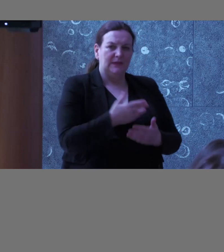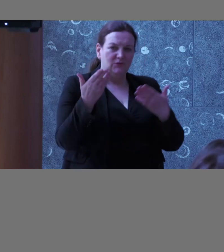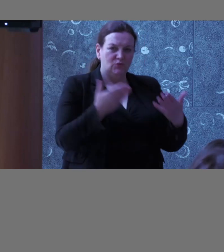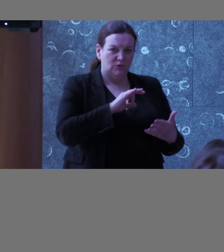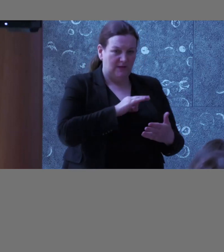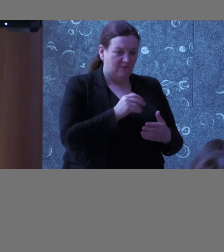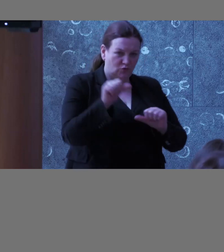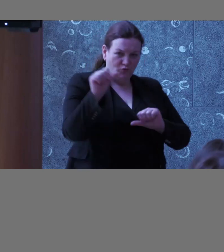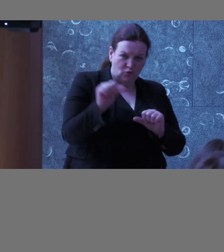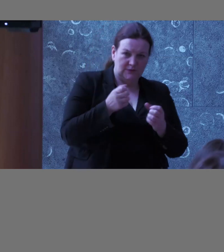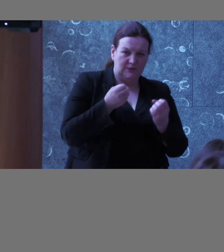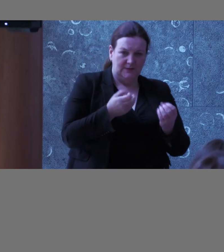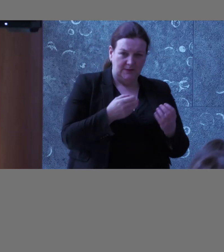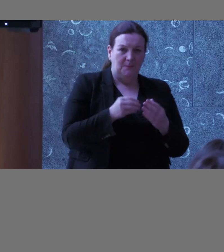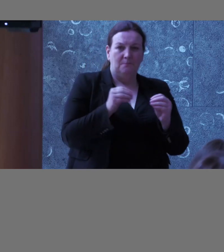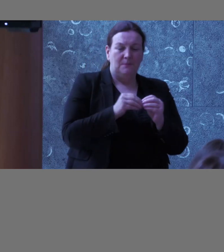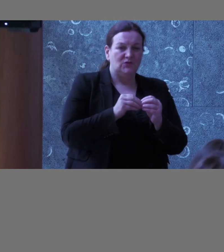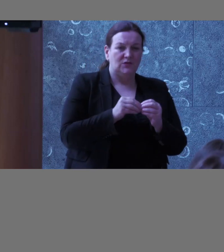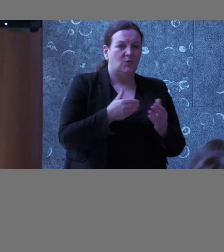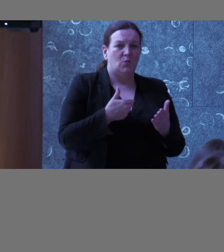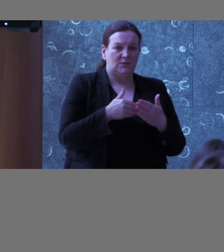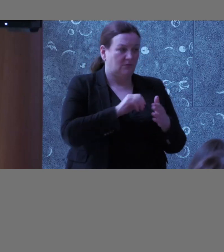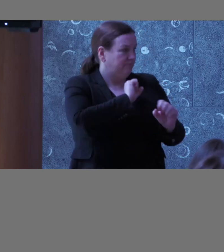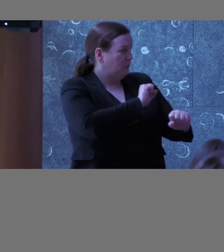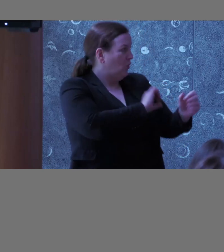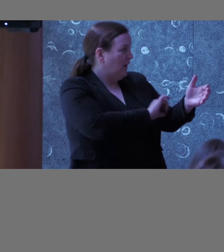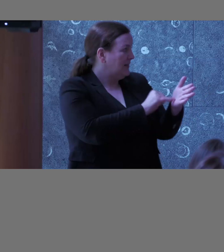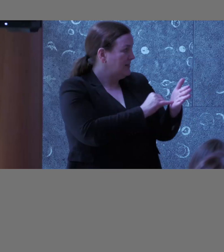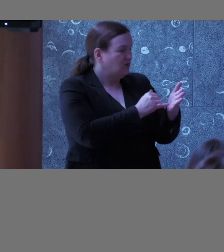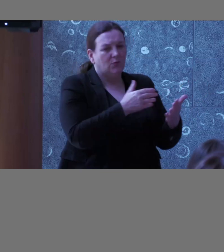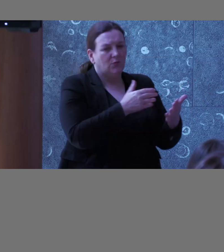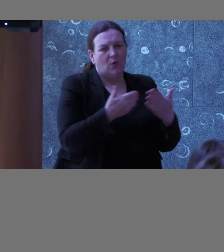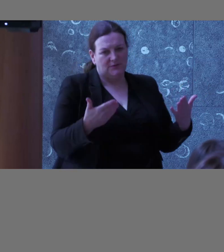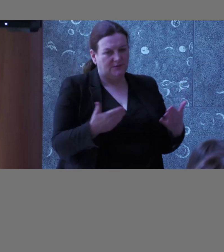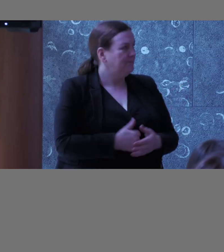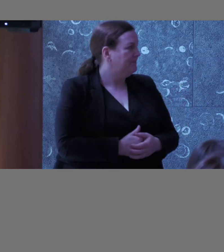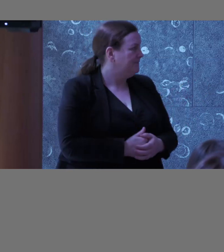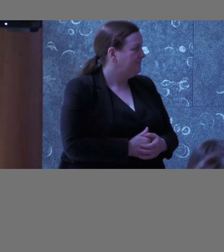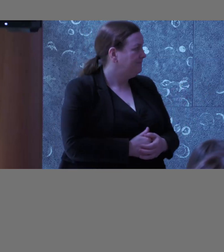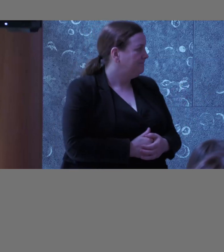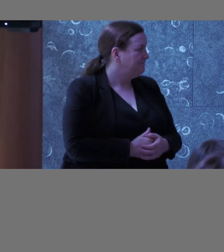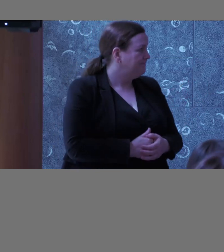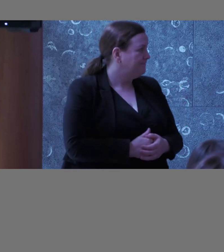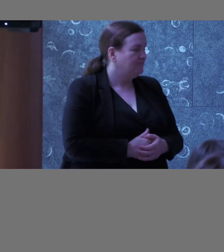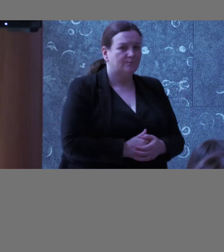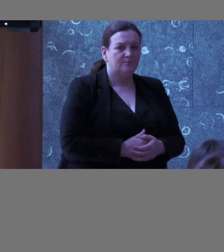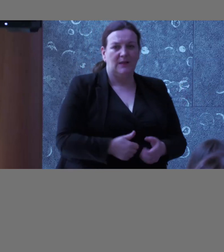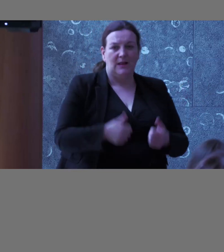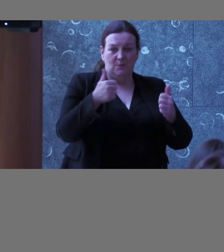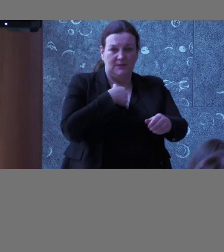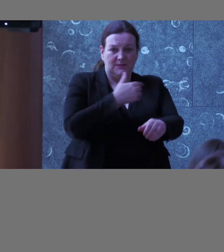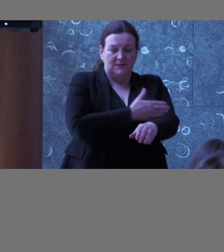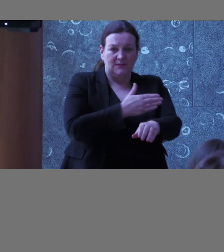yourself very shortly and mention the organizations that you are coming from, that would be great. Okay, I'll start.